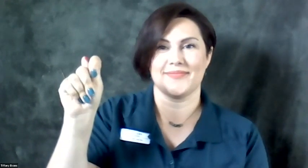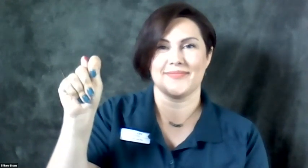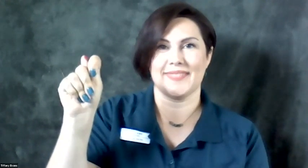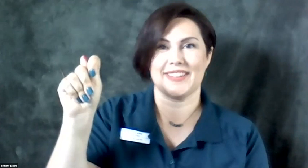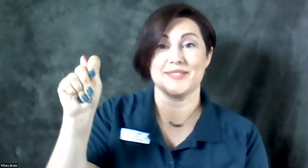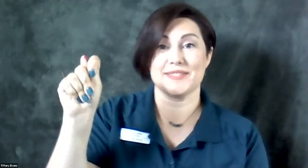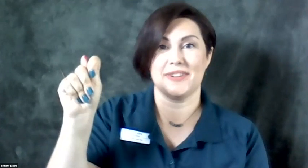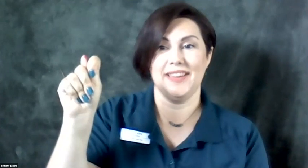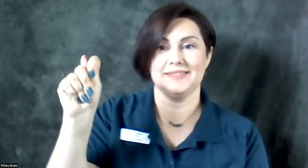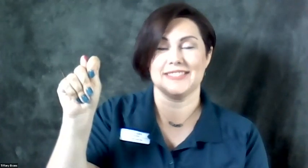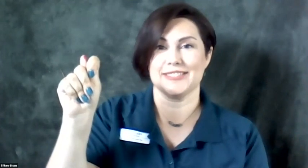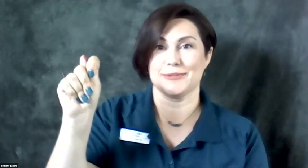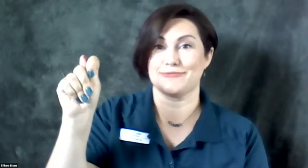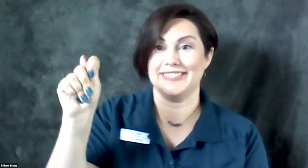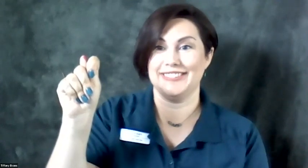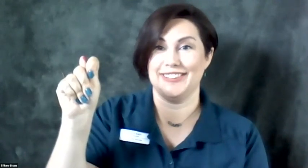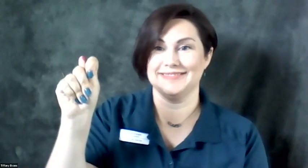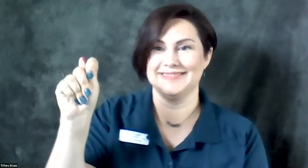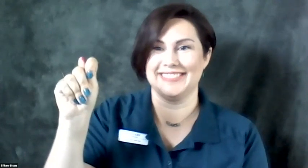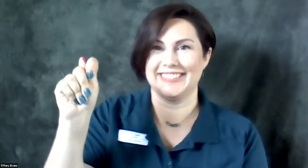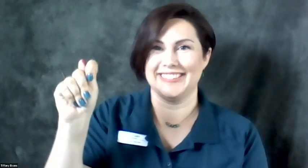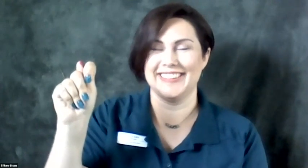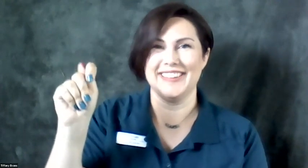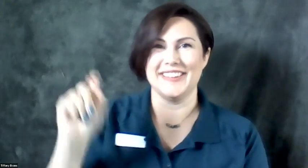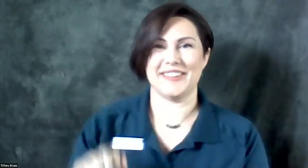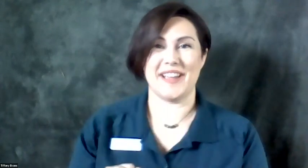I'll do this one again because this one's really long. Okay, ready?